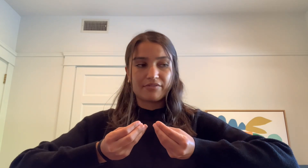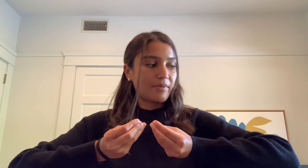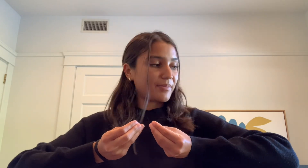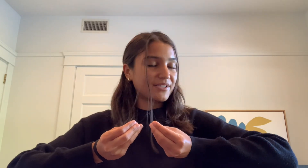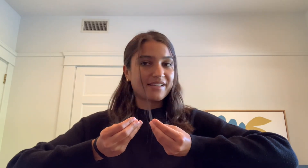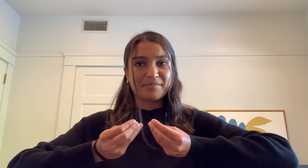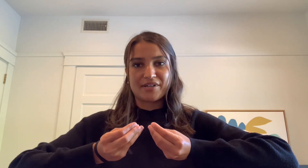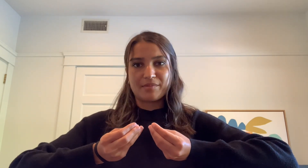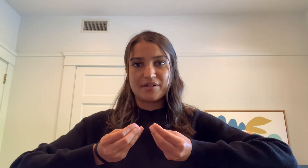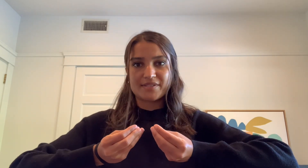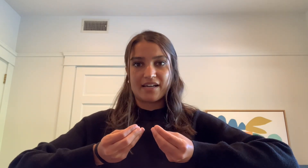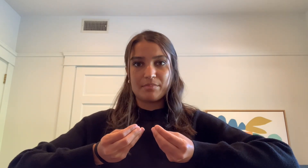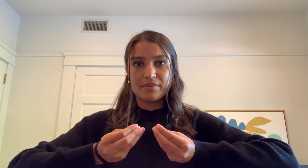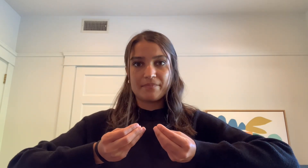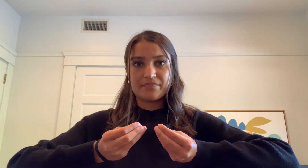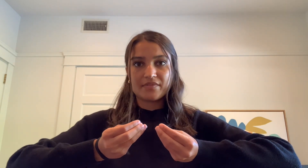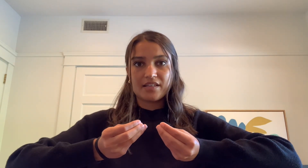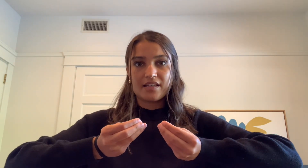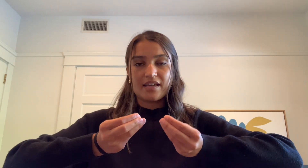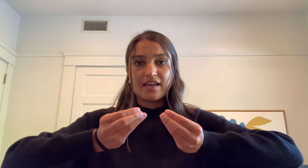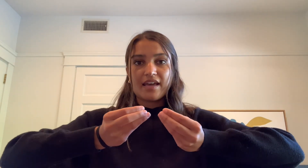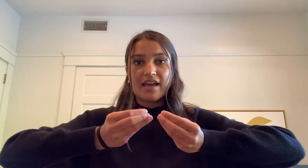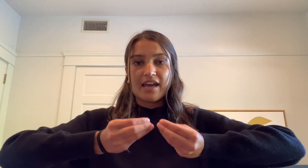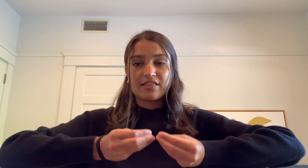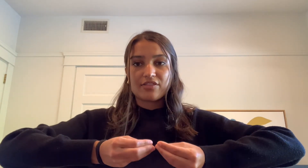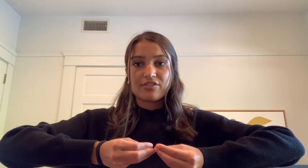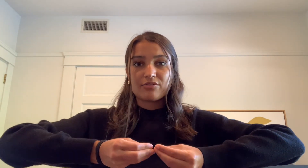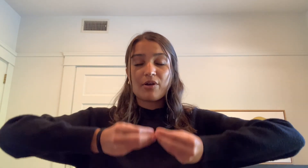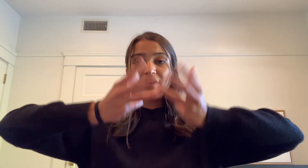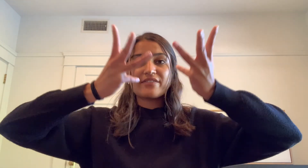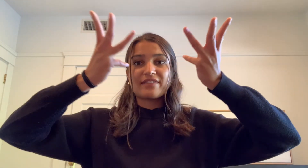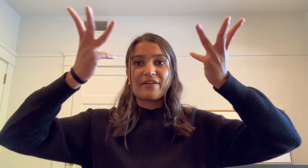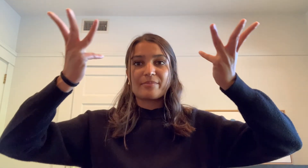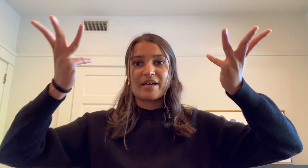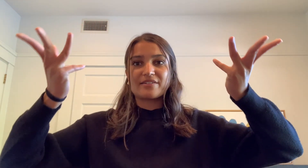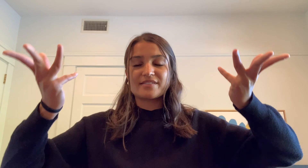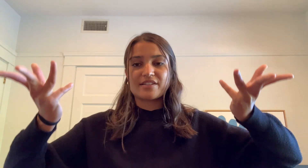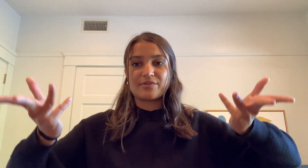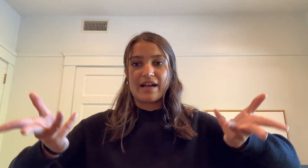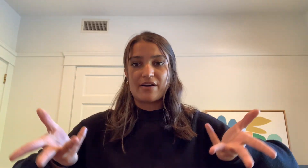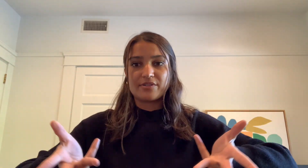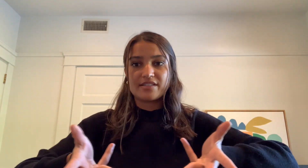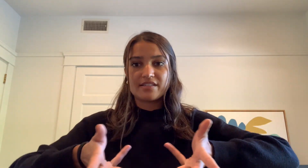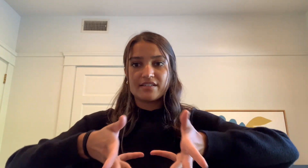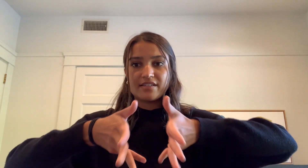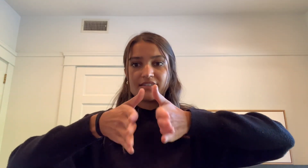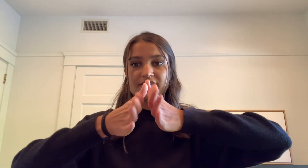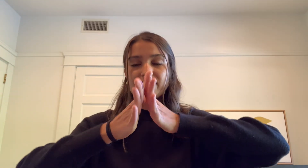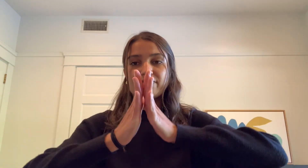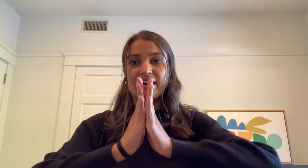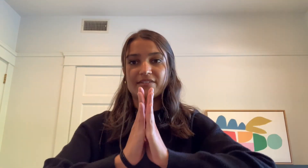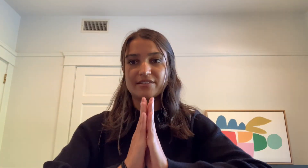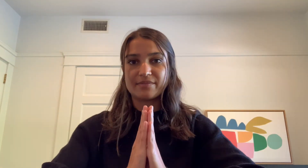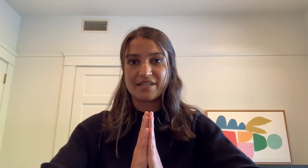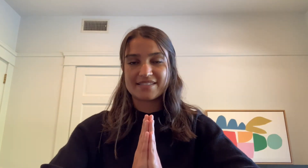remember to keep your elbows up and throwing flower petals around to the final namaste.